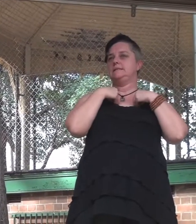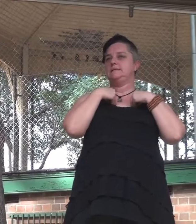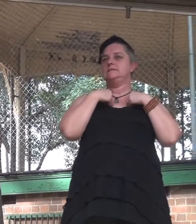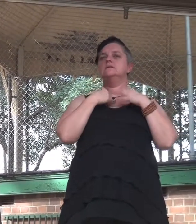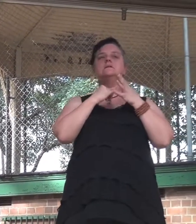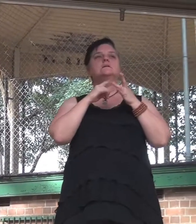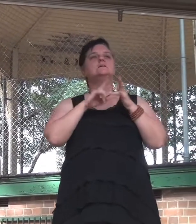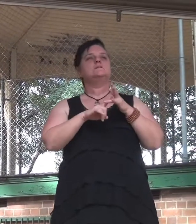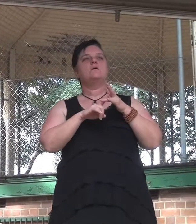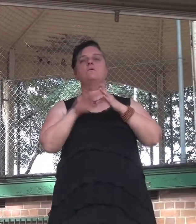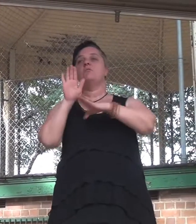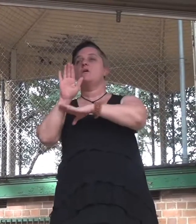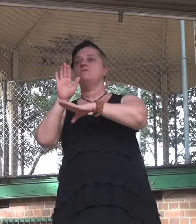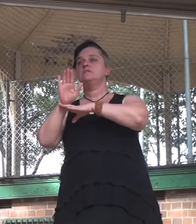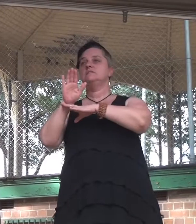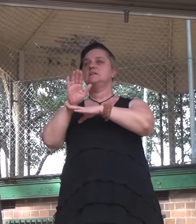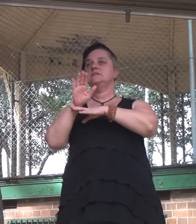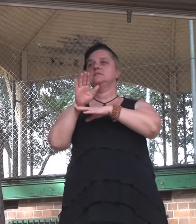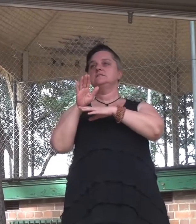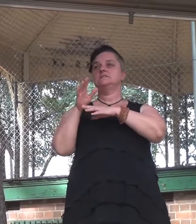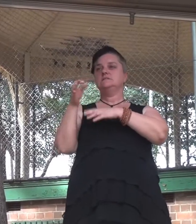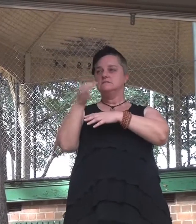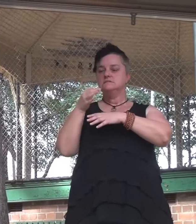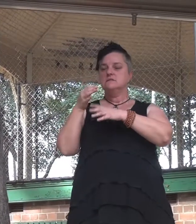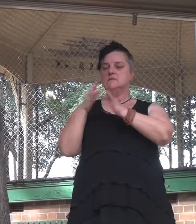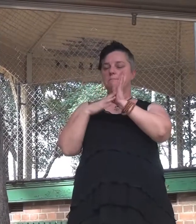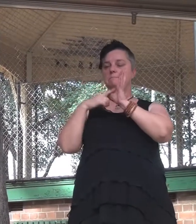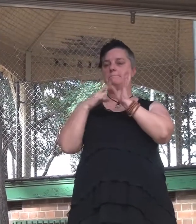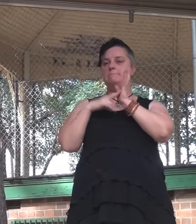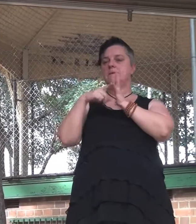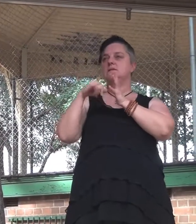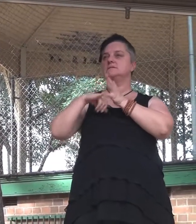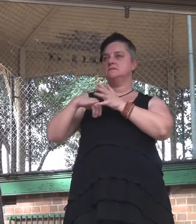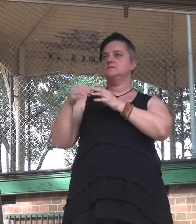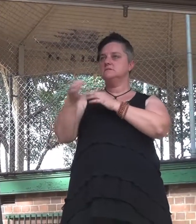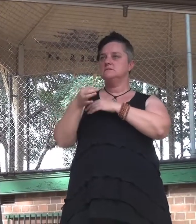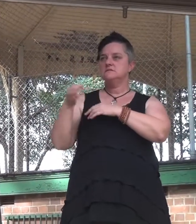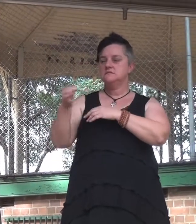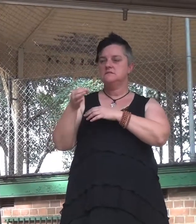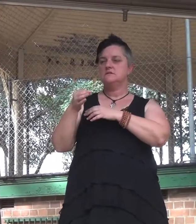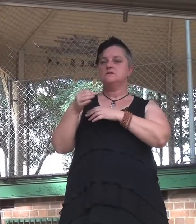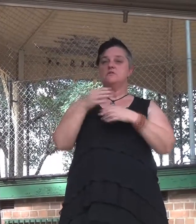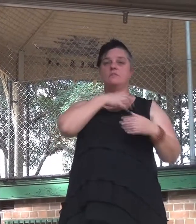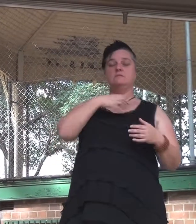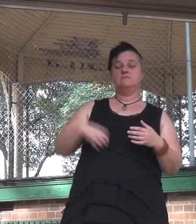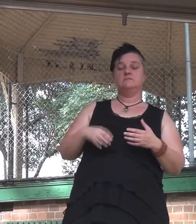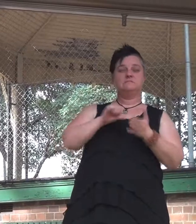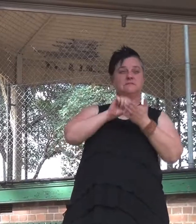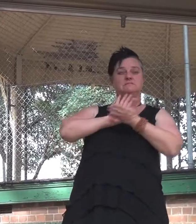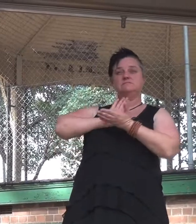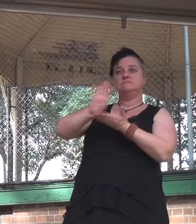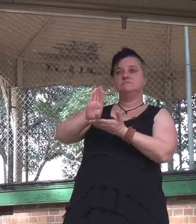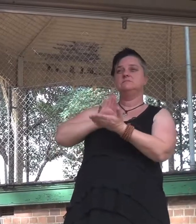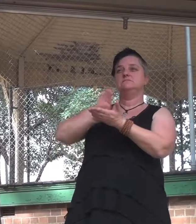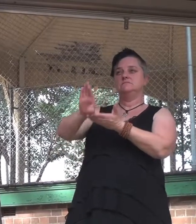countries and the budget last week talked about, let's face it, giving more money to offshore detention is a problem we have to tackle